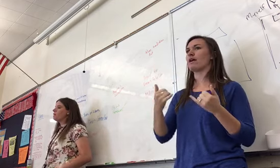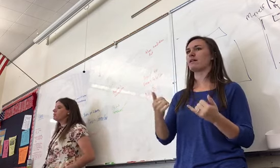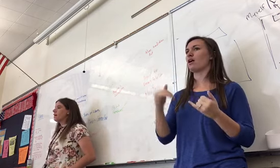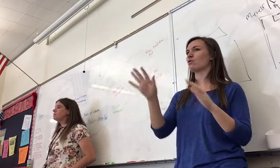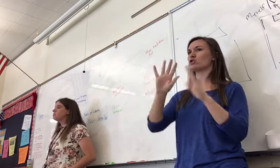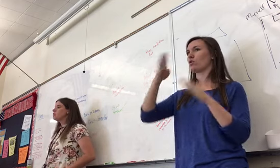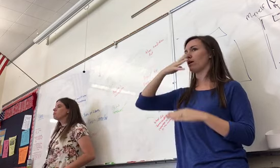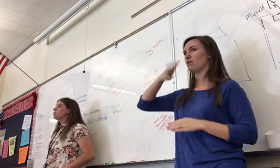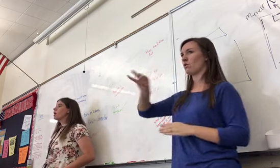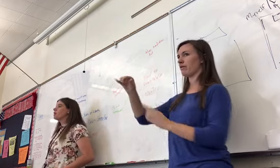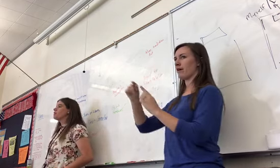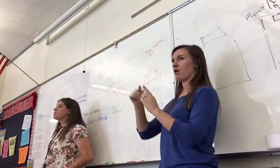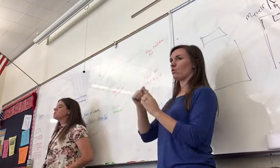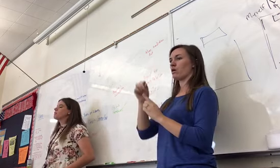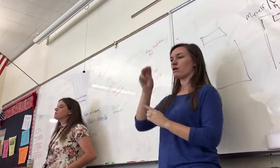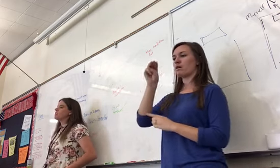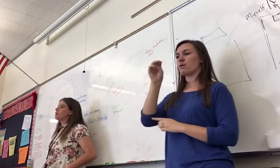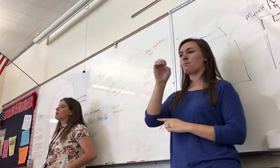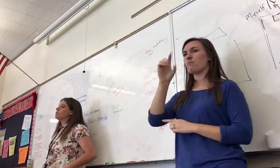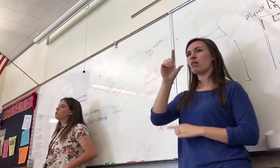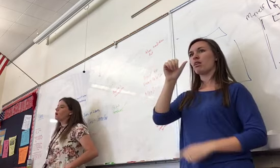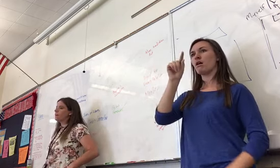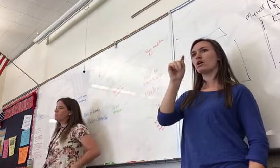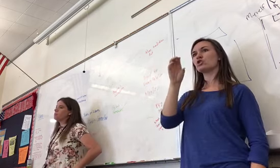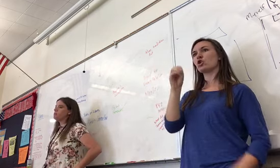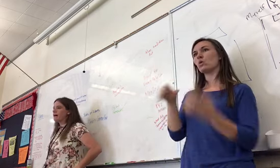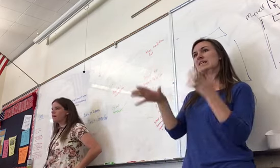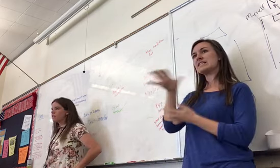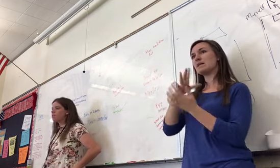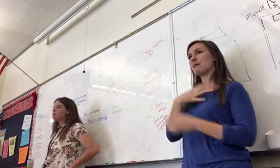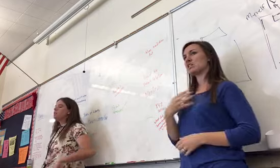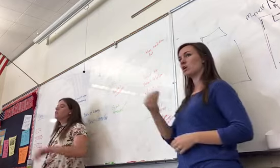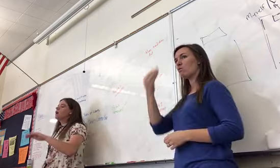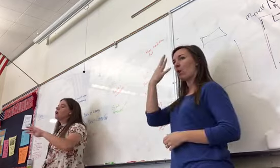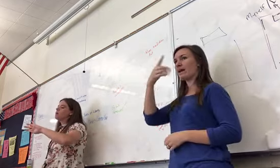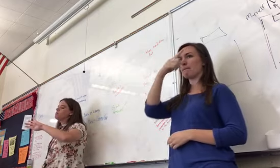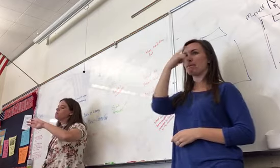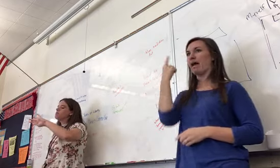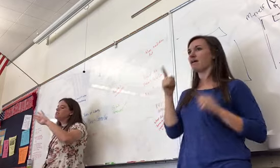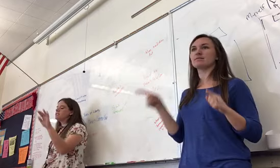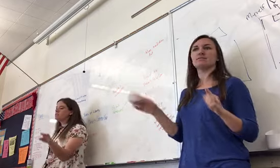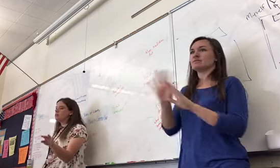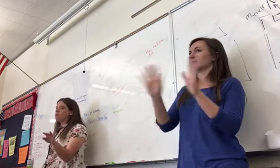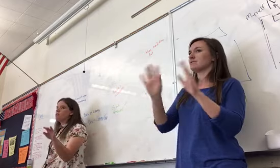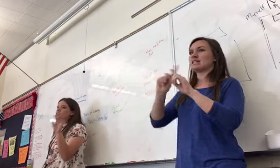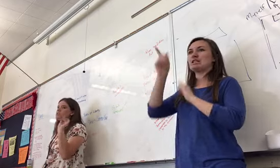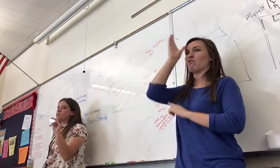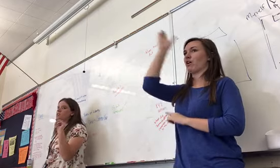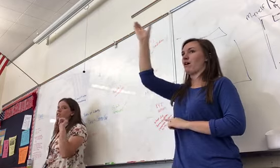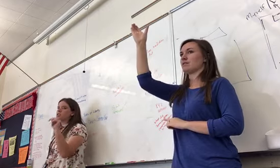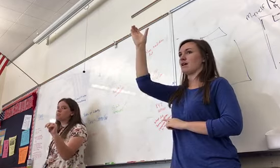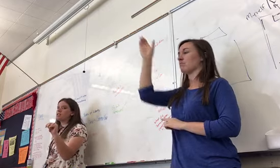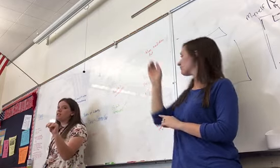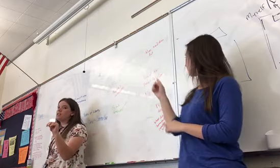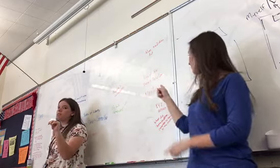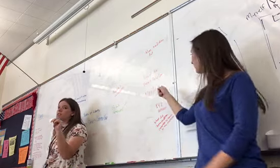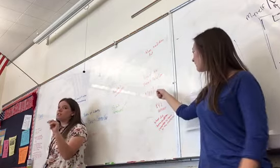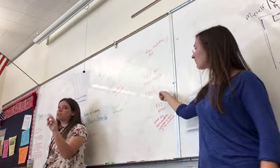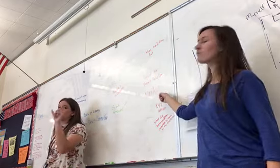on this test. Mulatto is the mixing of white and black. Mestizo is specifically European, in particular